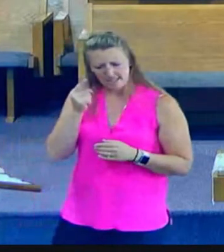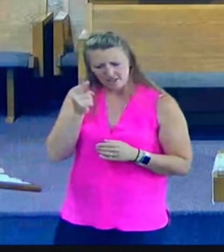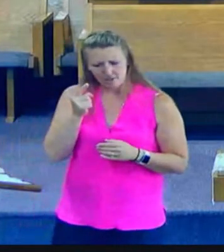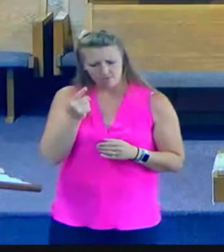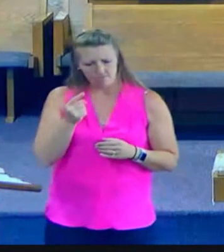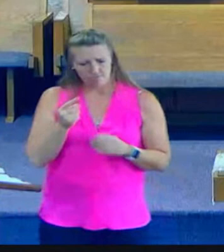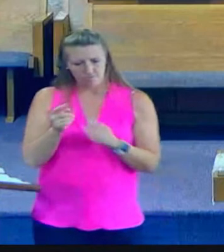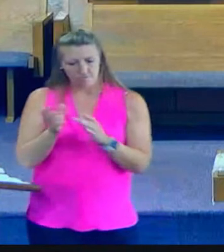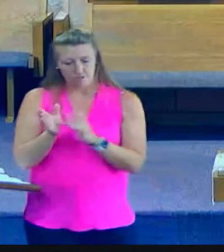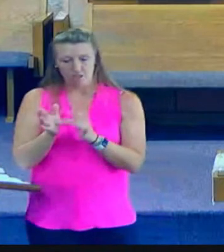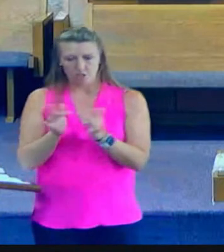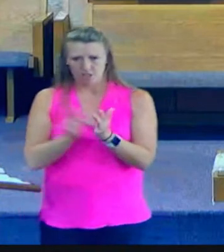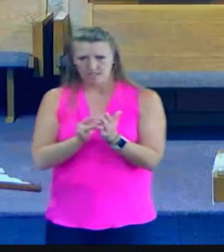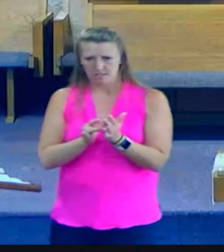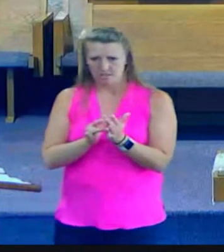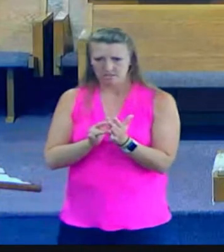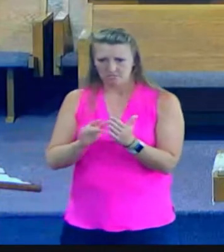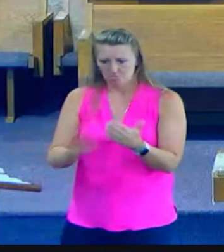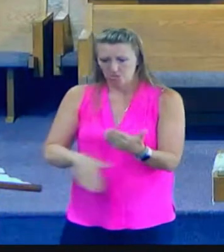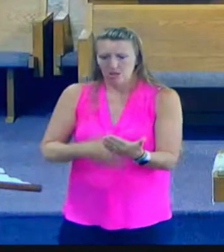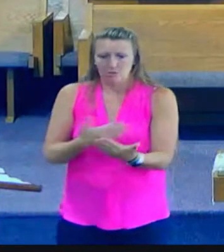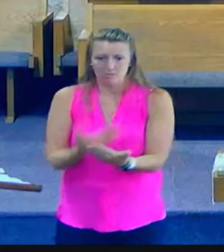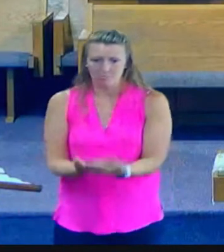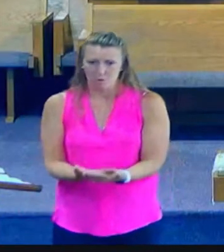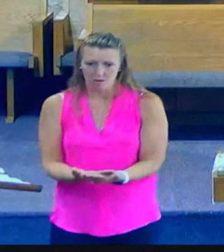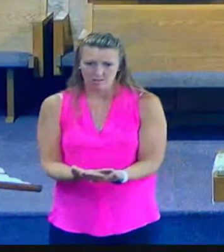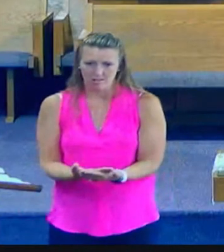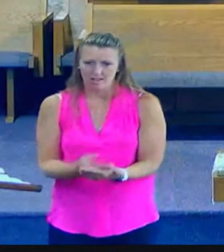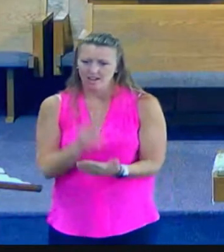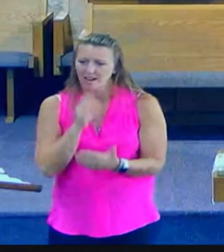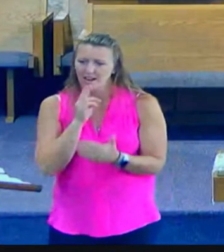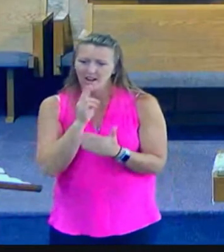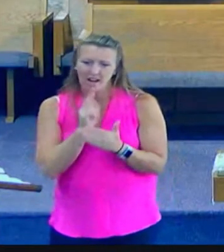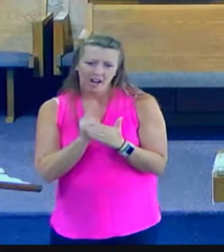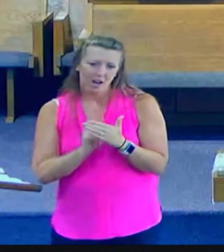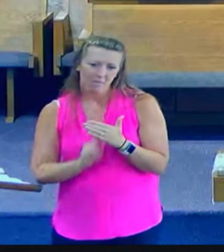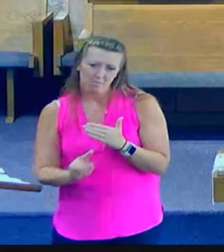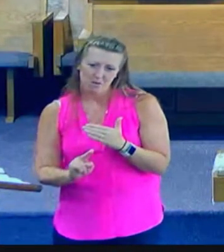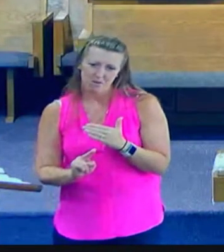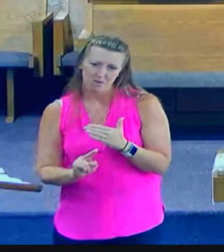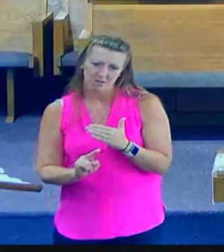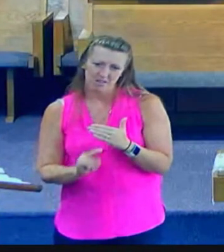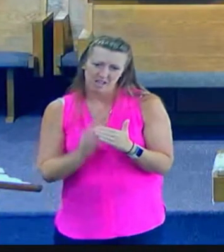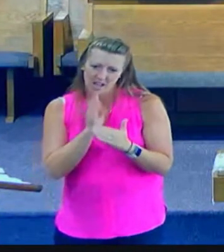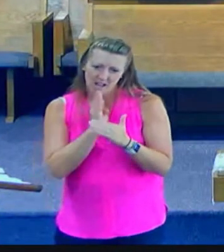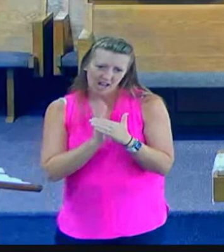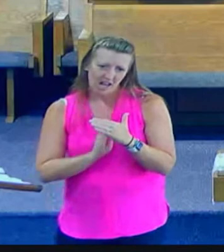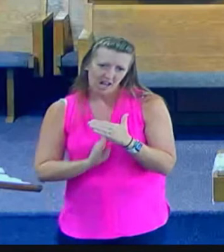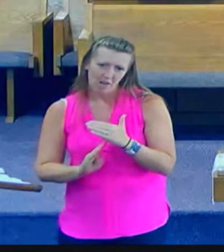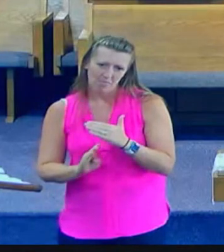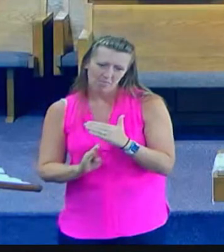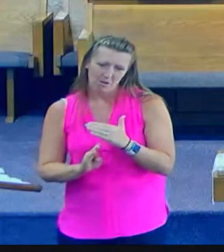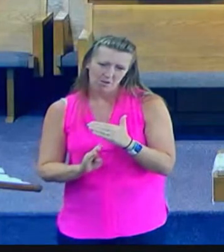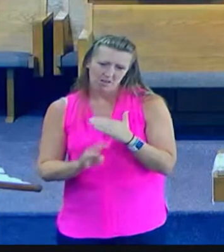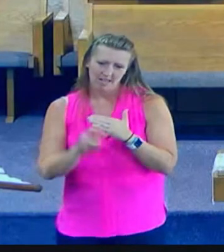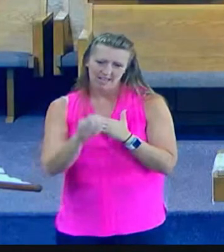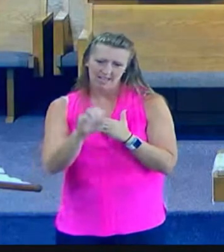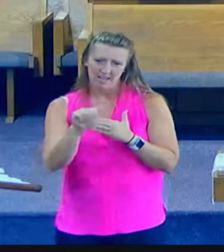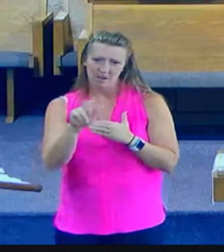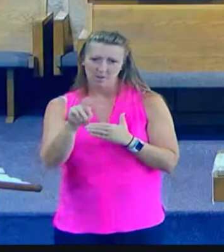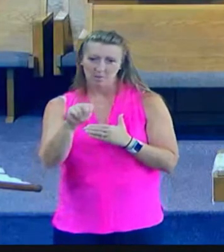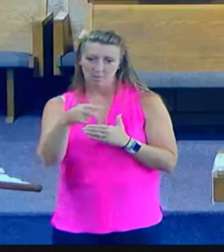his humility lying in a manger, but we discovered his divine glory too, for the angels